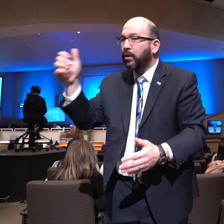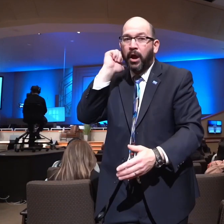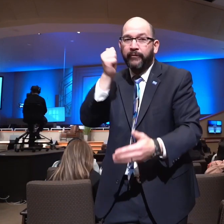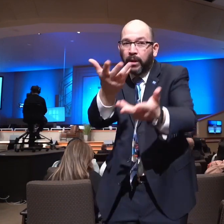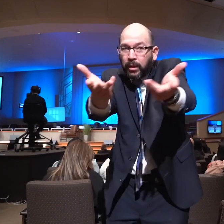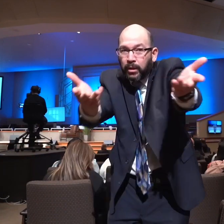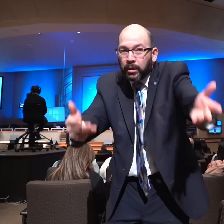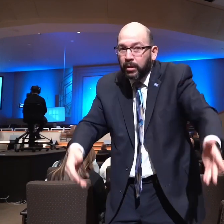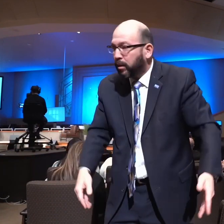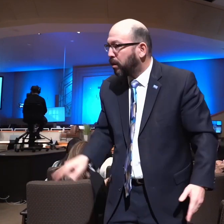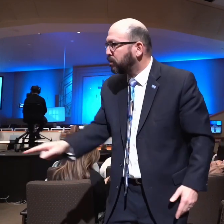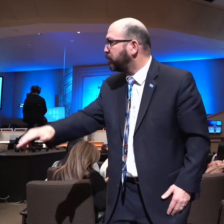but you never came.